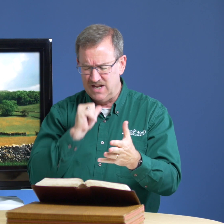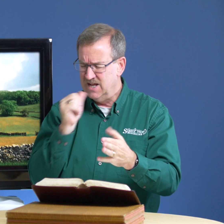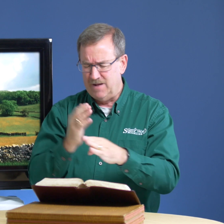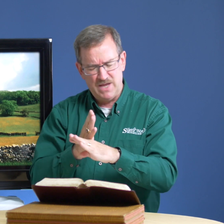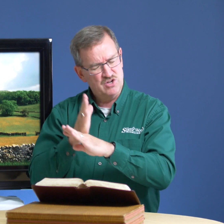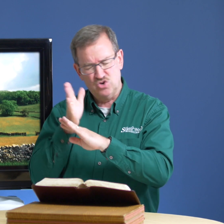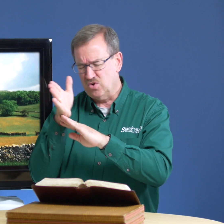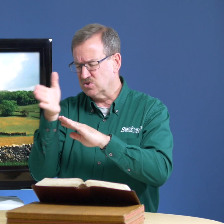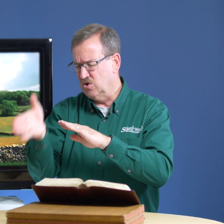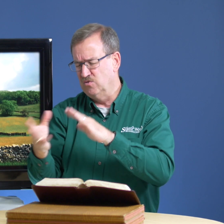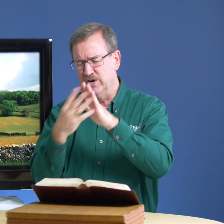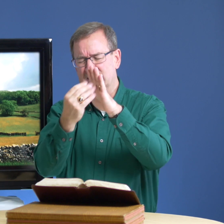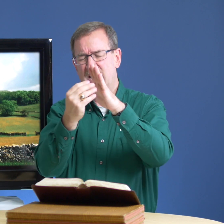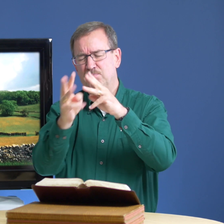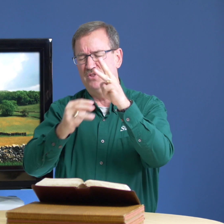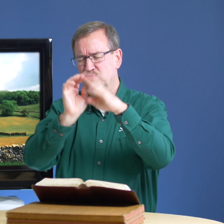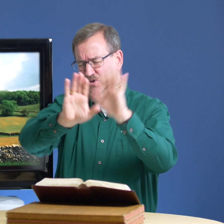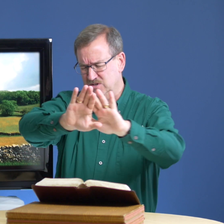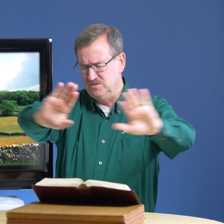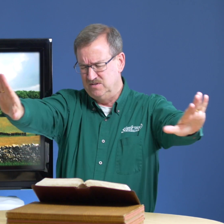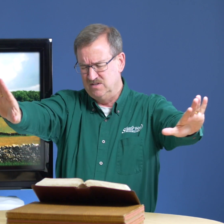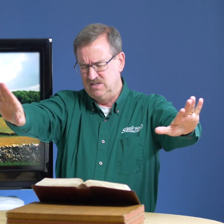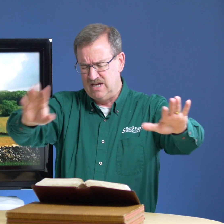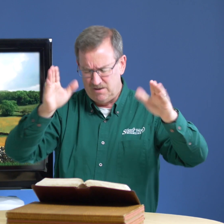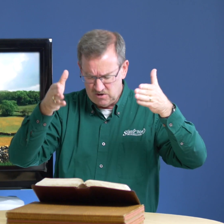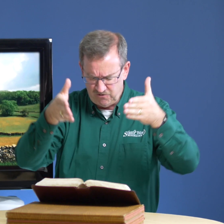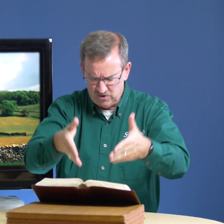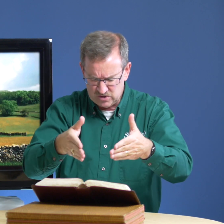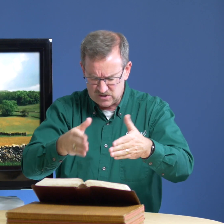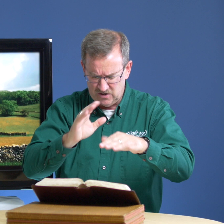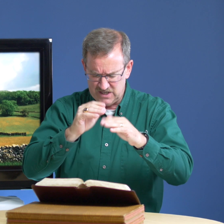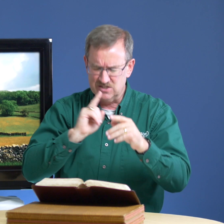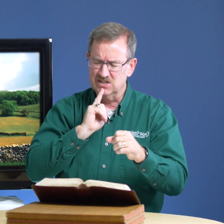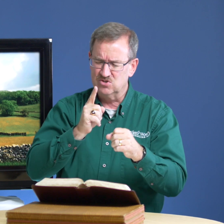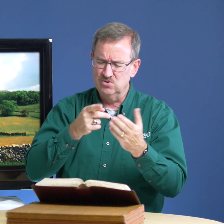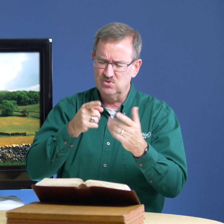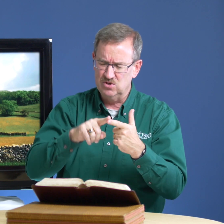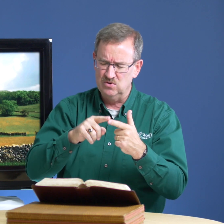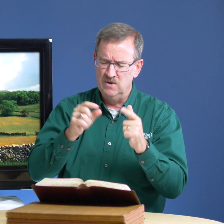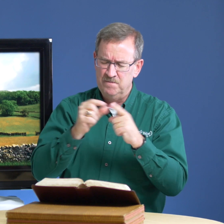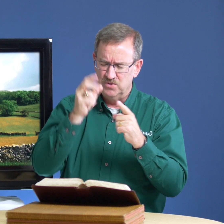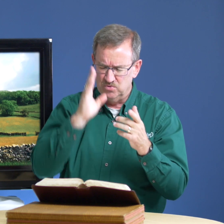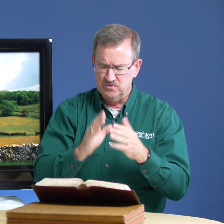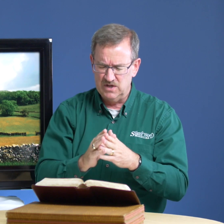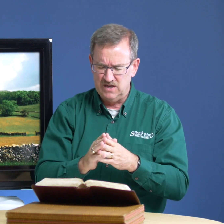i'm not going to cross over and copy the world i'm going to focus on and stay true to the word of god